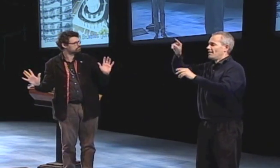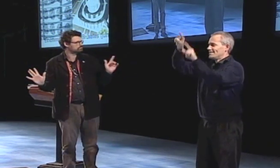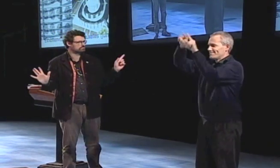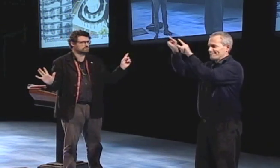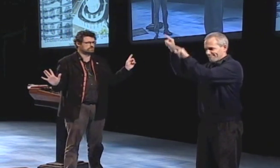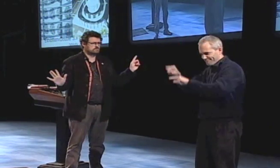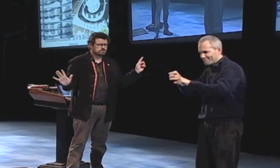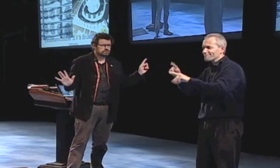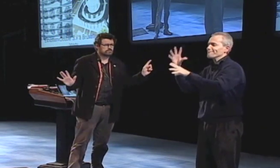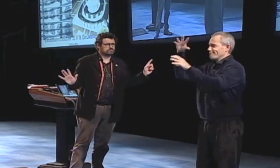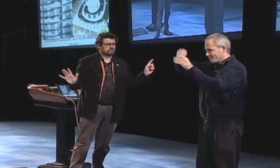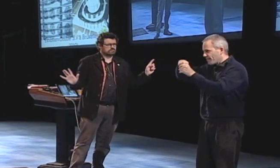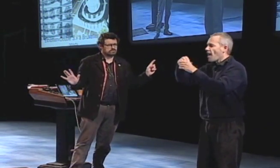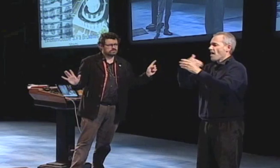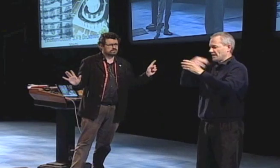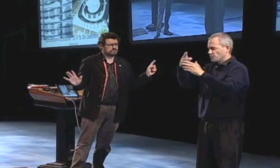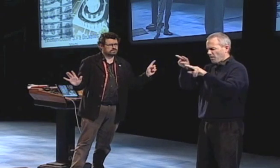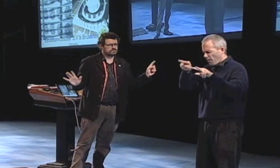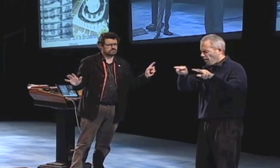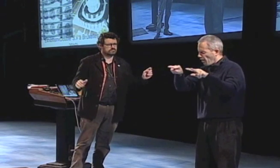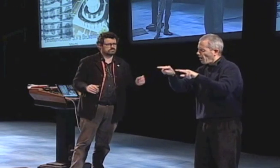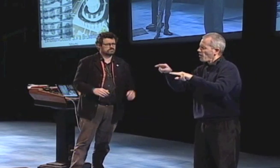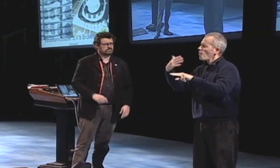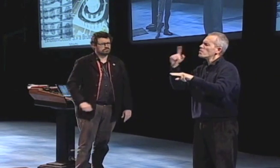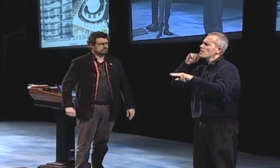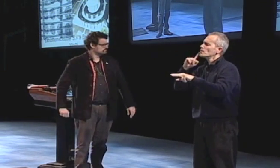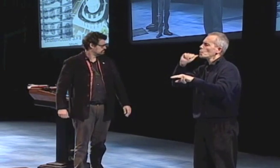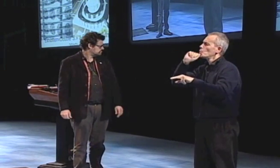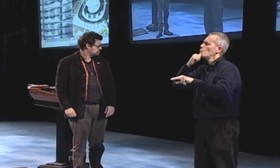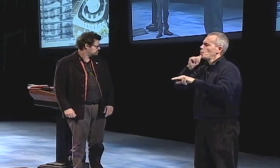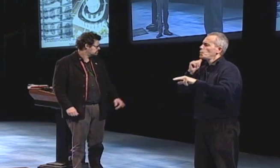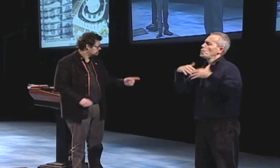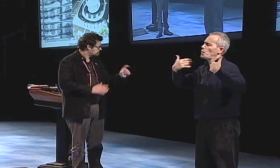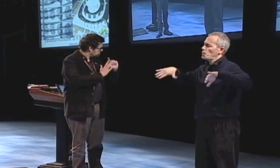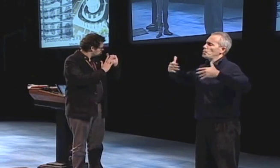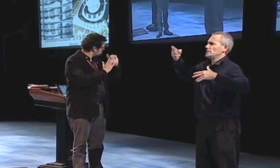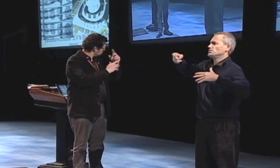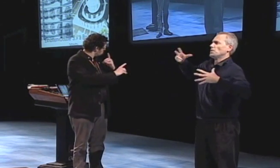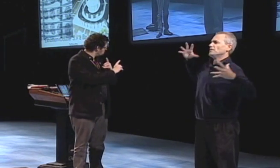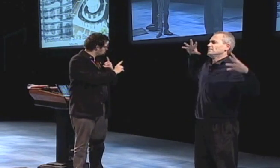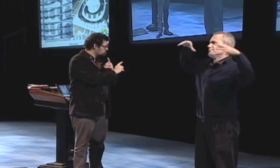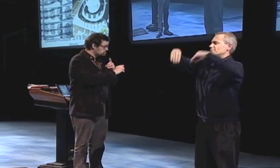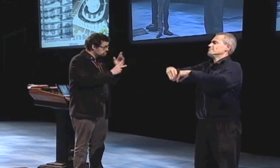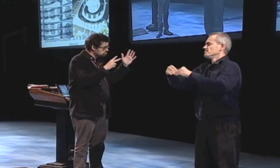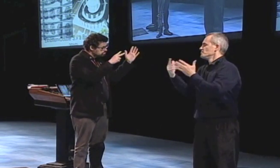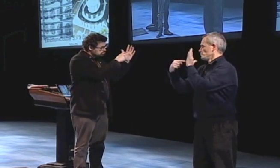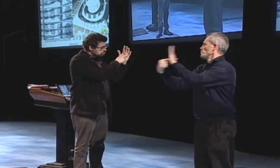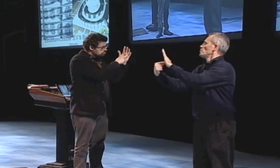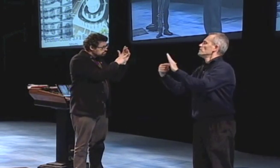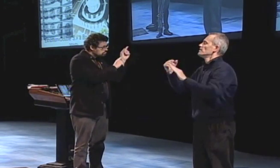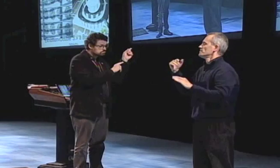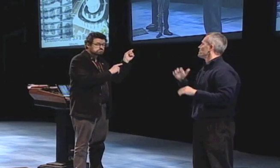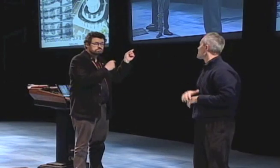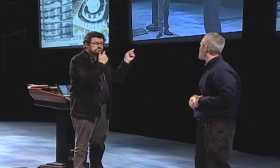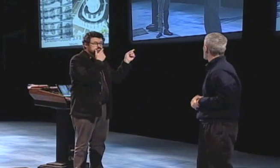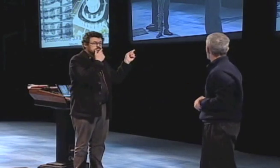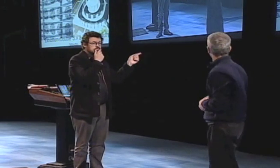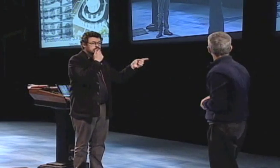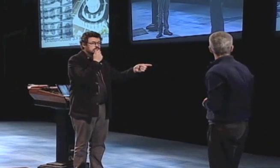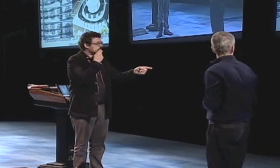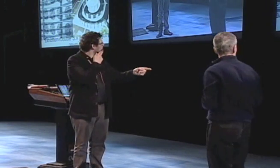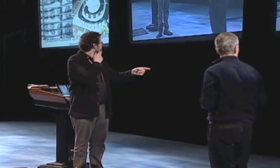back in the time of Hitler and Nazism you will see a piece of that reflected in the movie as well so all of that history will be shown